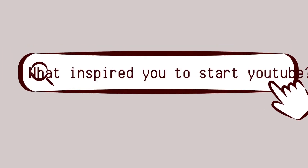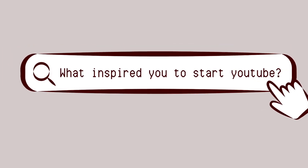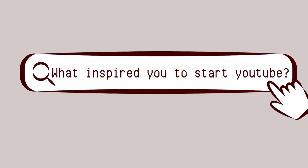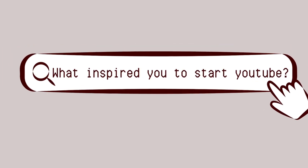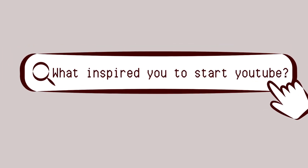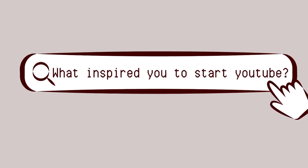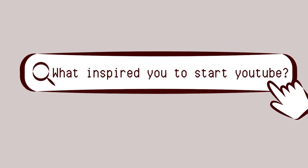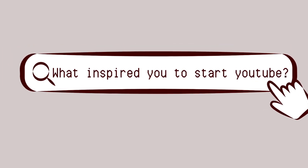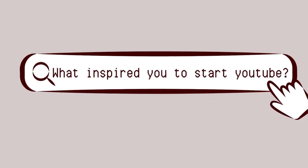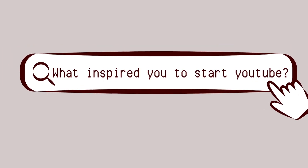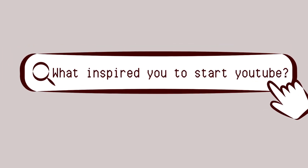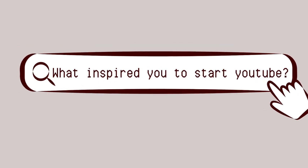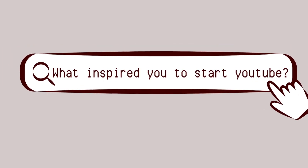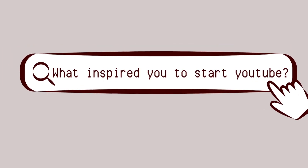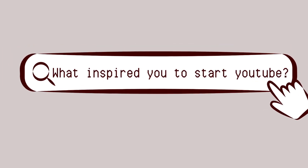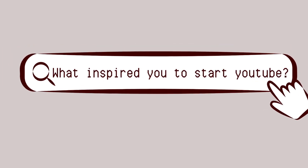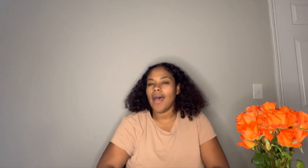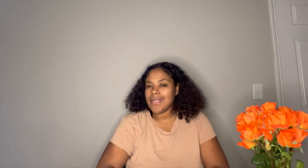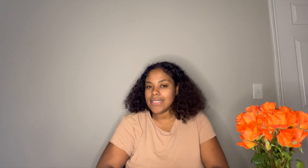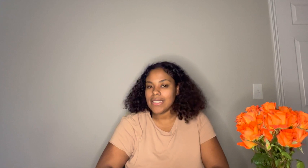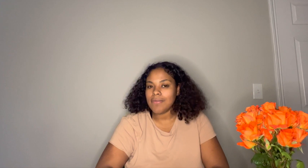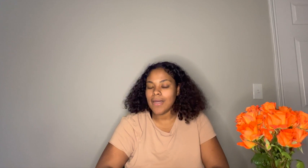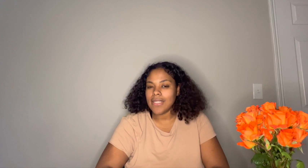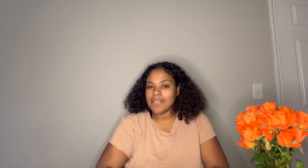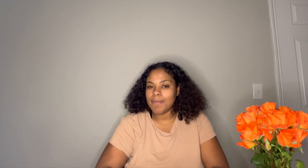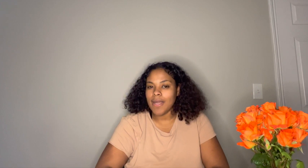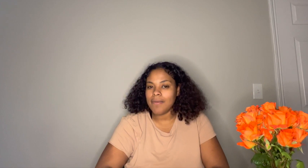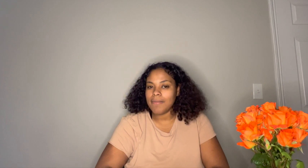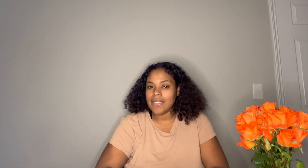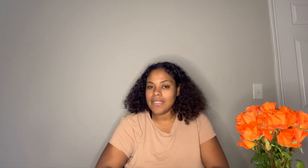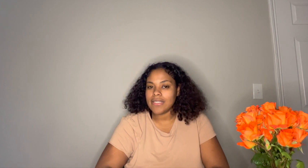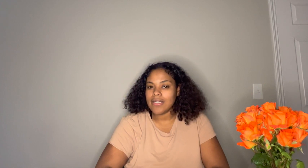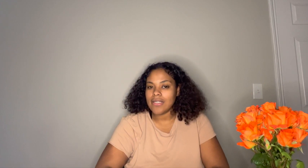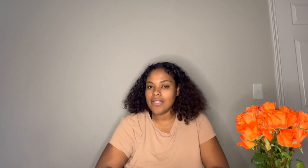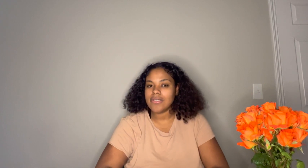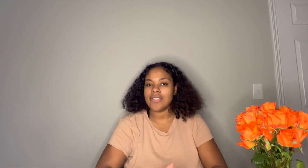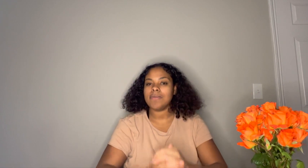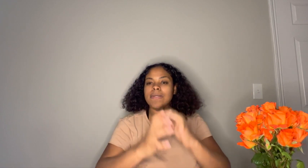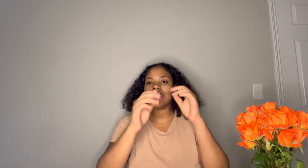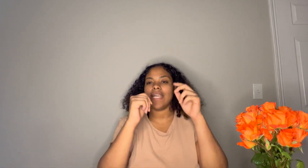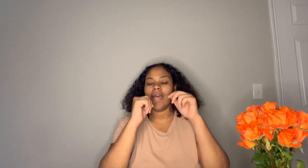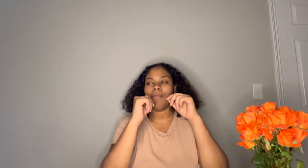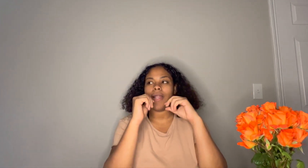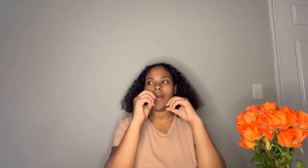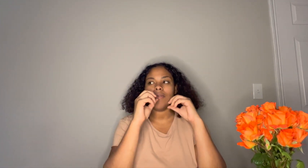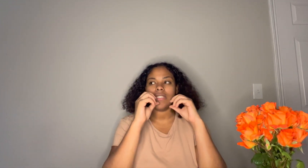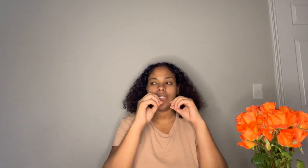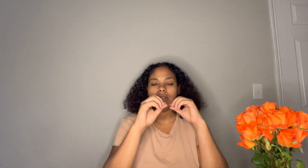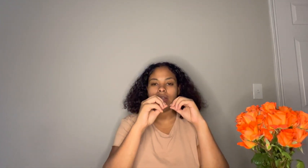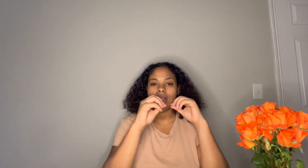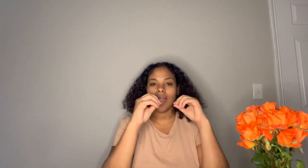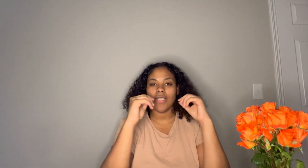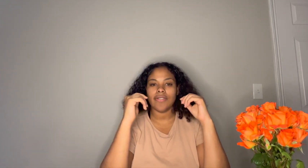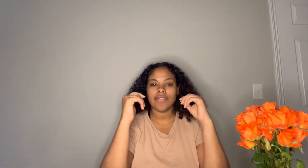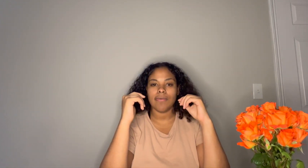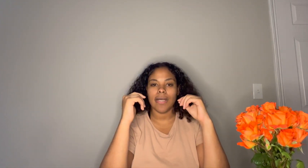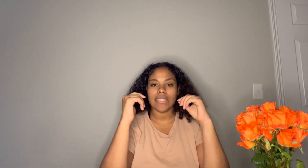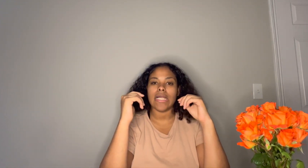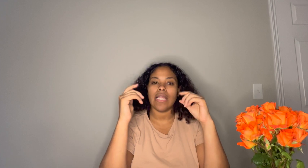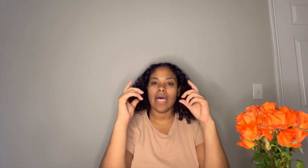inspired you to start YouTube honestly what inspired me to start YouTube was that when I was younger I used to watch a lot